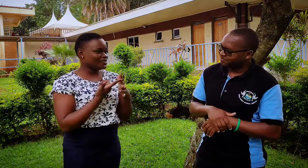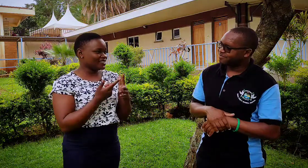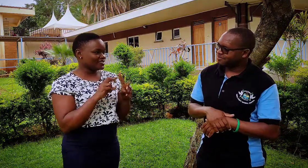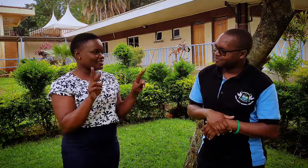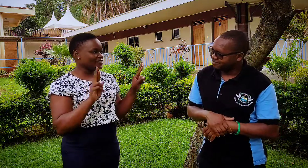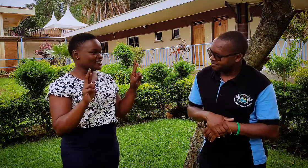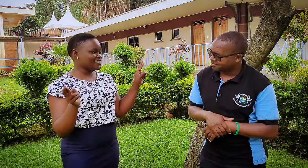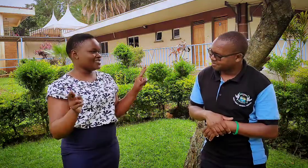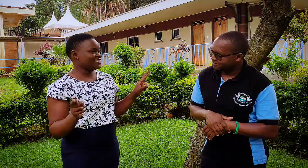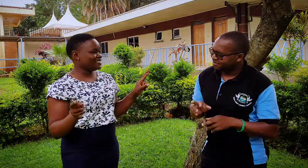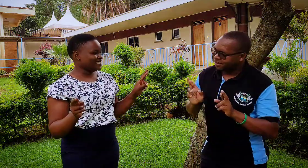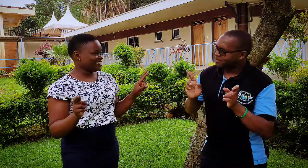starting ready ready